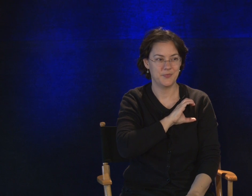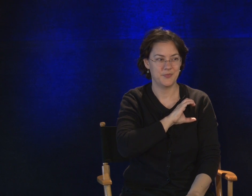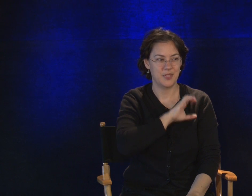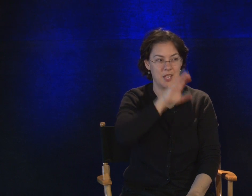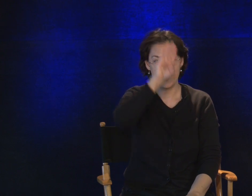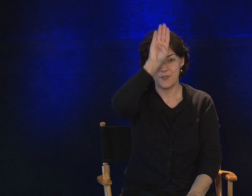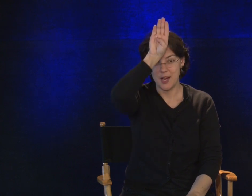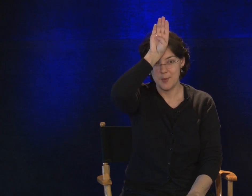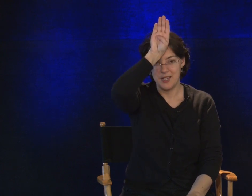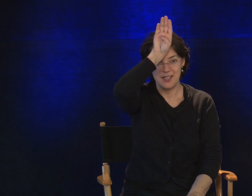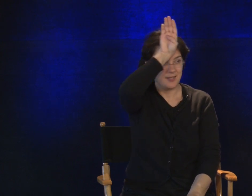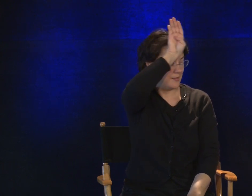Fireman.